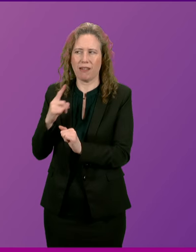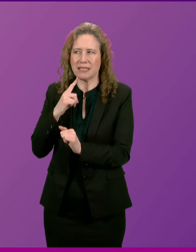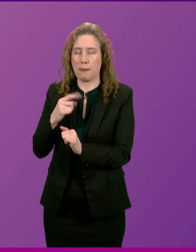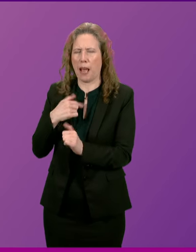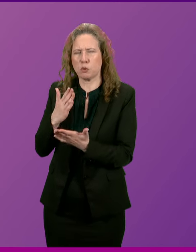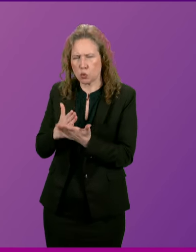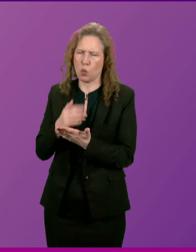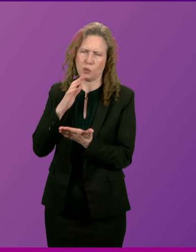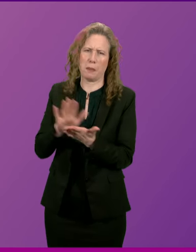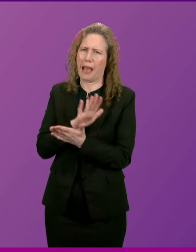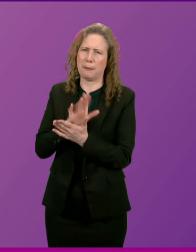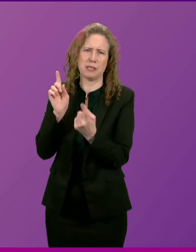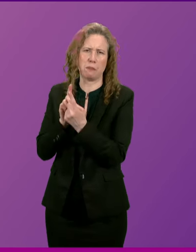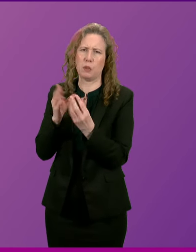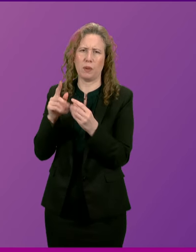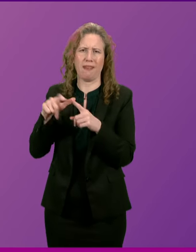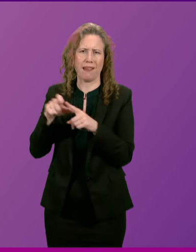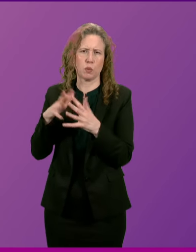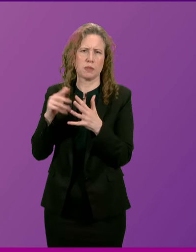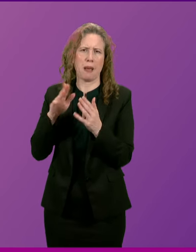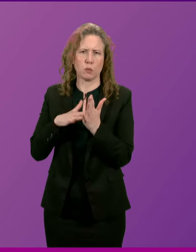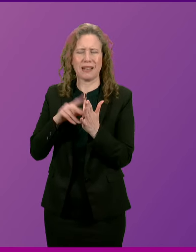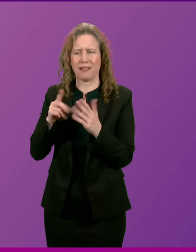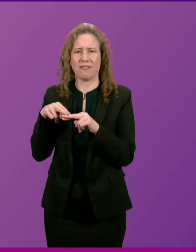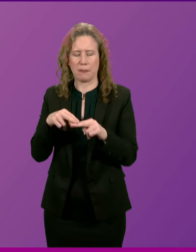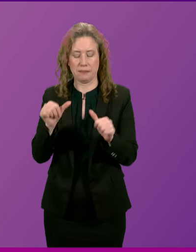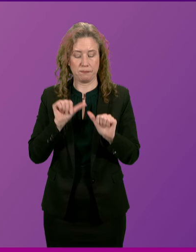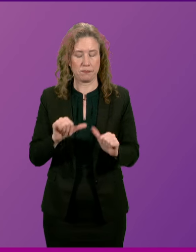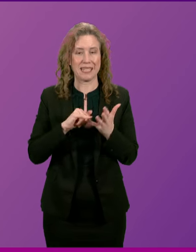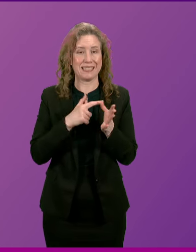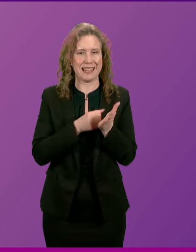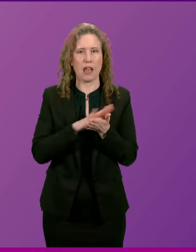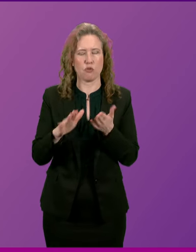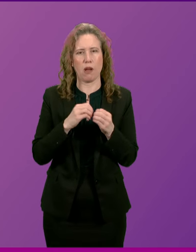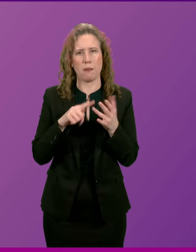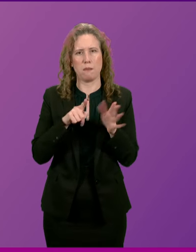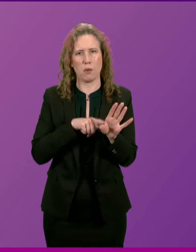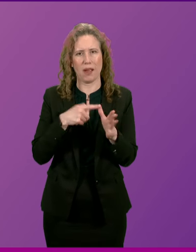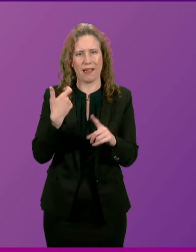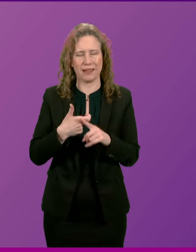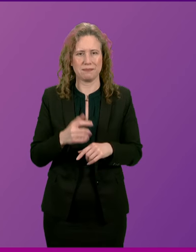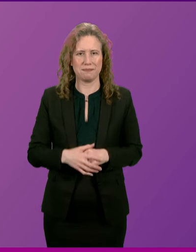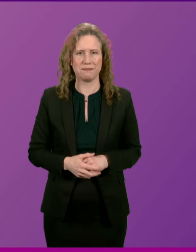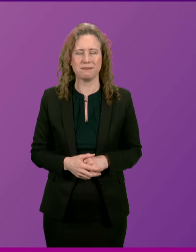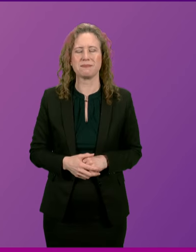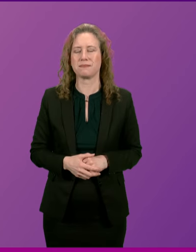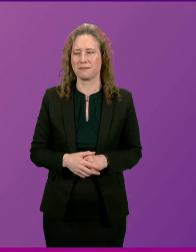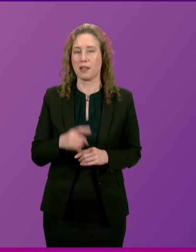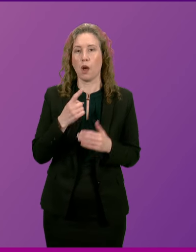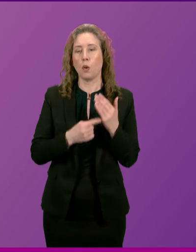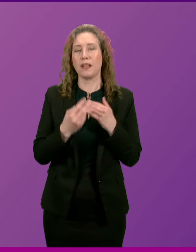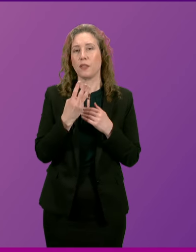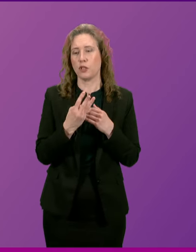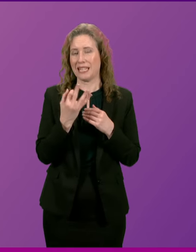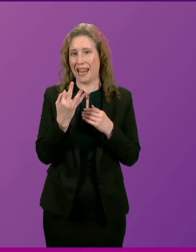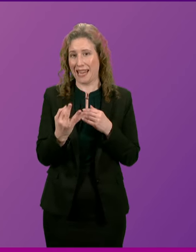with Edward Mountain and the families. Sarah Boyack. Thank you, Presiding Officer. Only 38% of